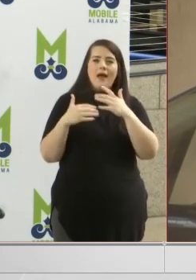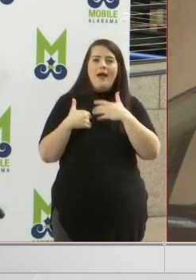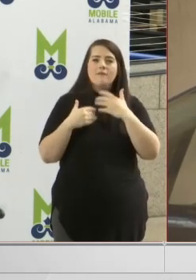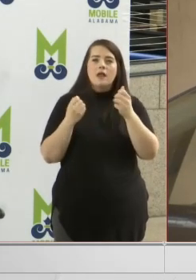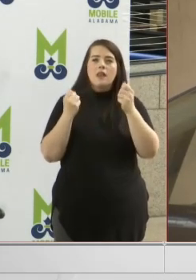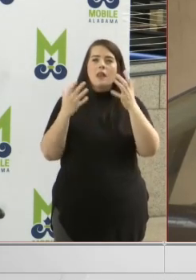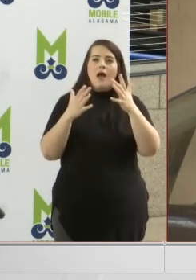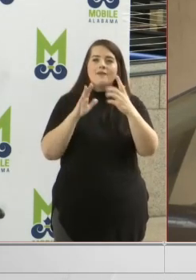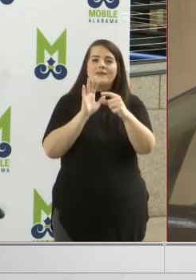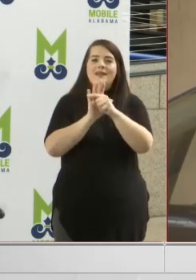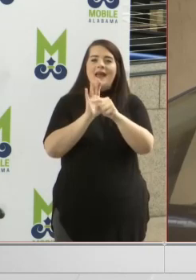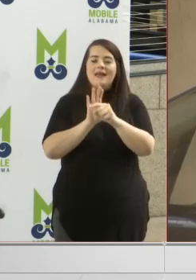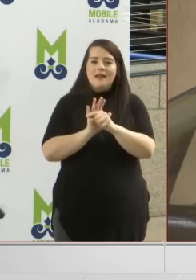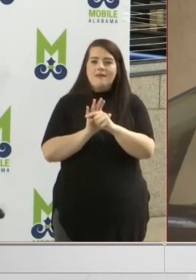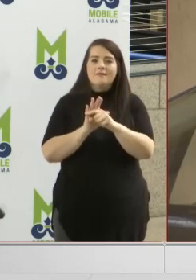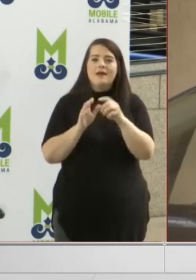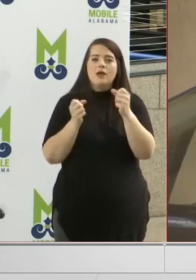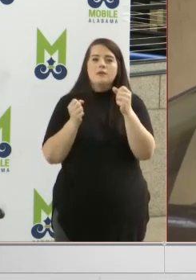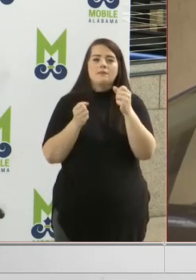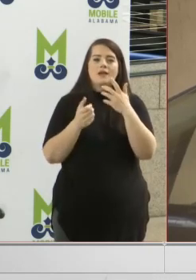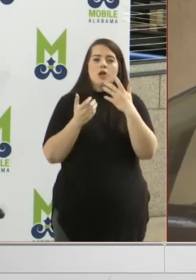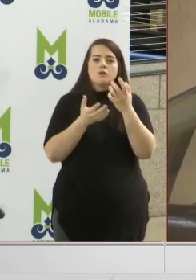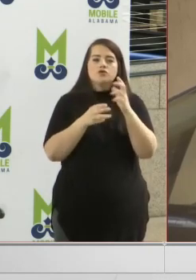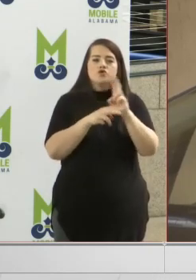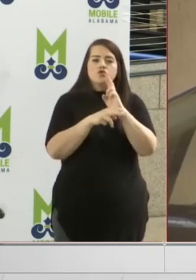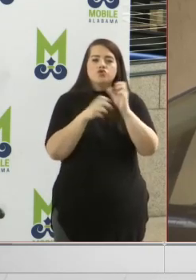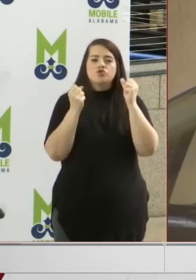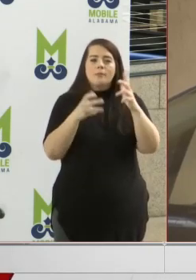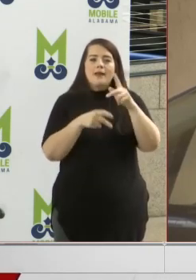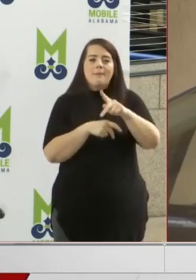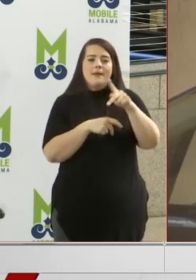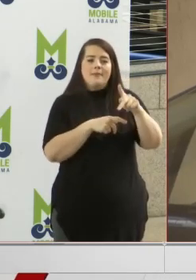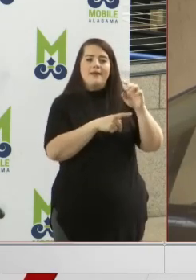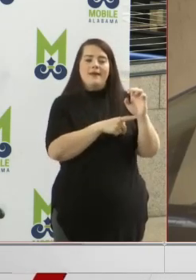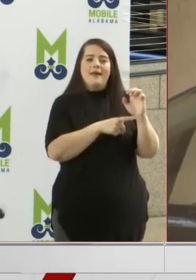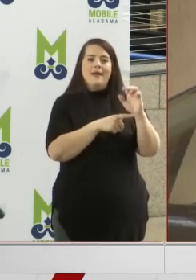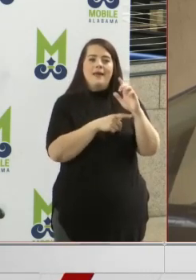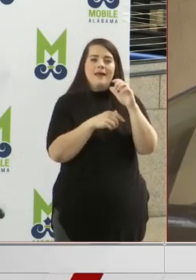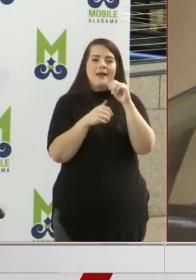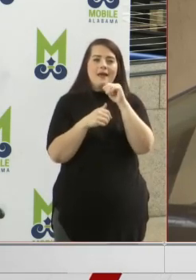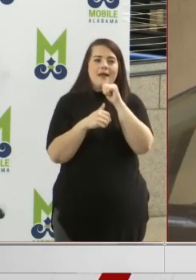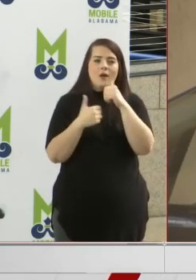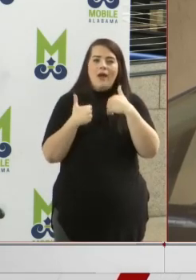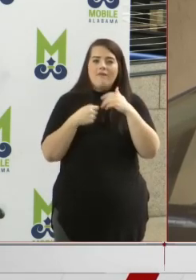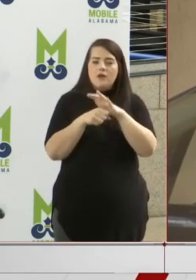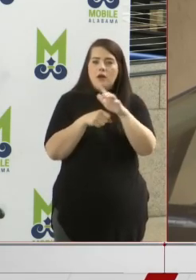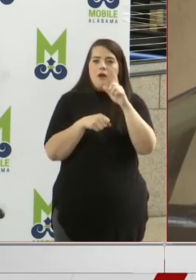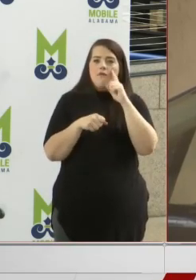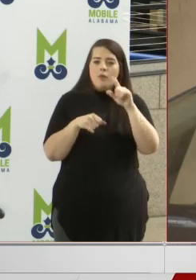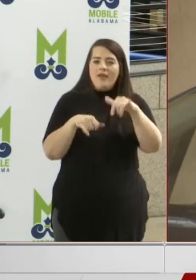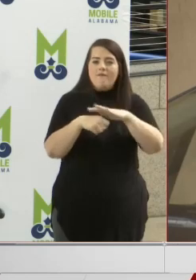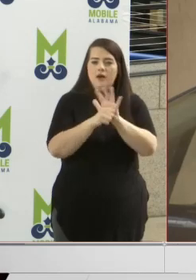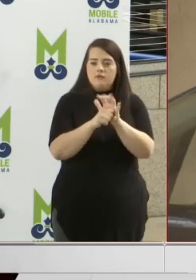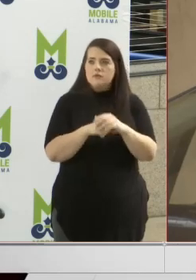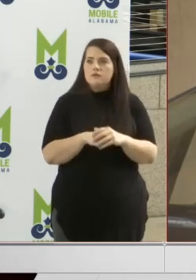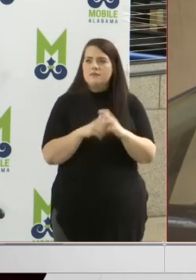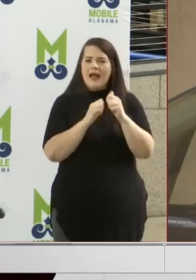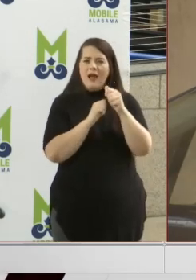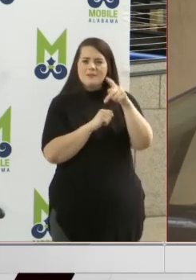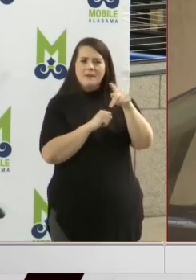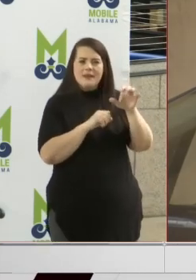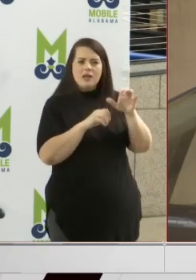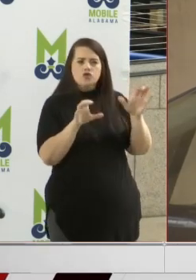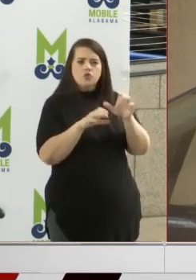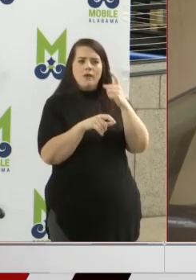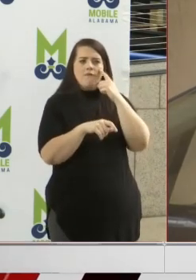false negative rate, burn too much PPE on performing negative coronavirus tests. And how is the PPE doing for you guys